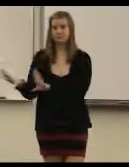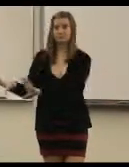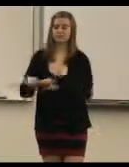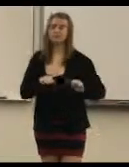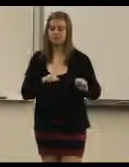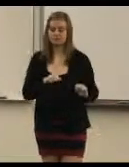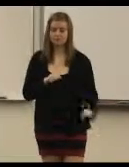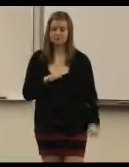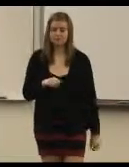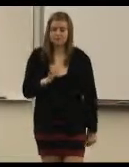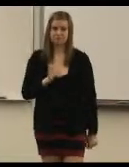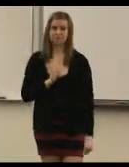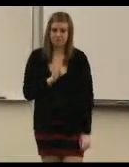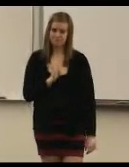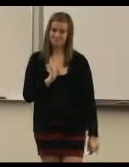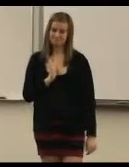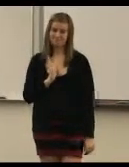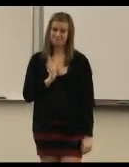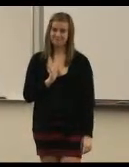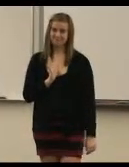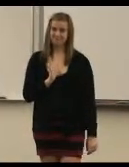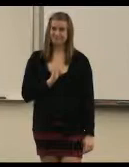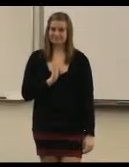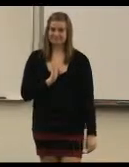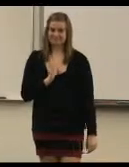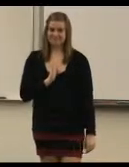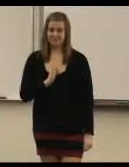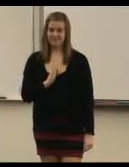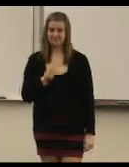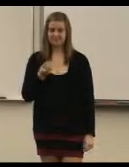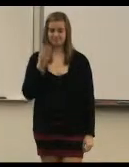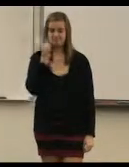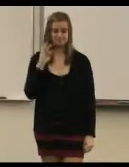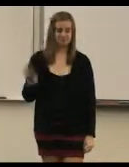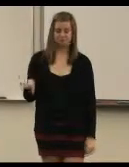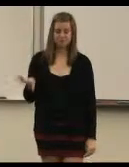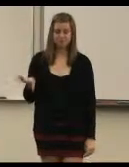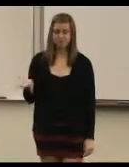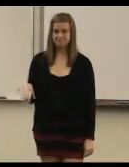up and you want to break up, that's cool. No, I won't blame you.